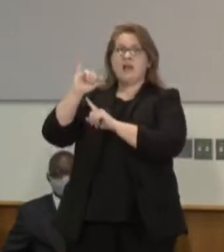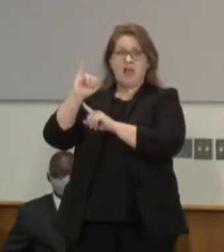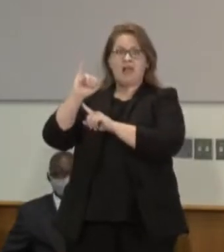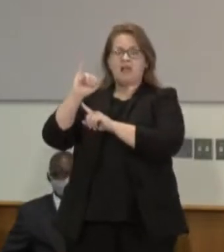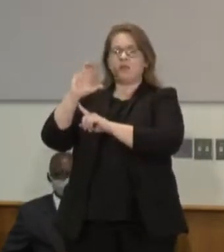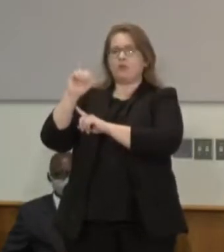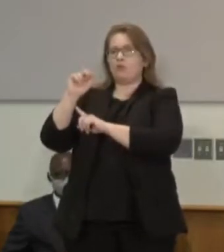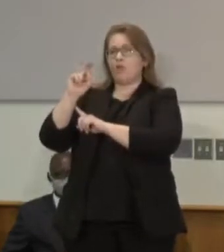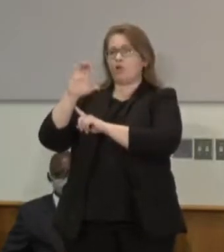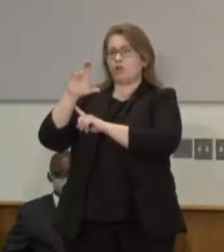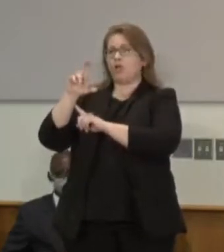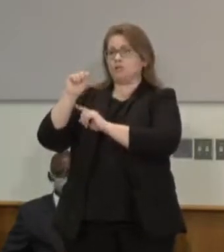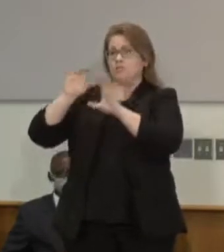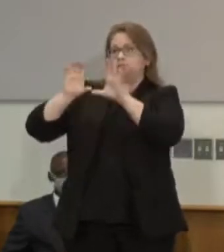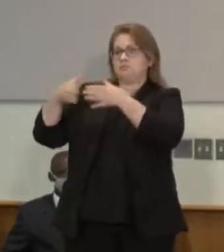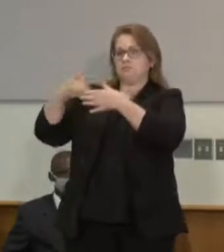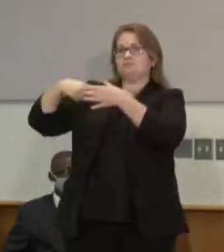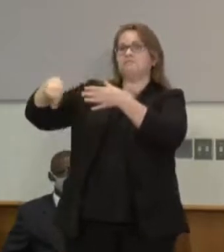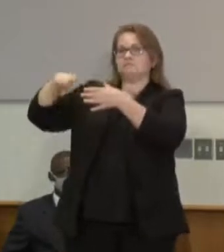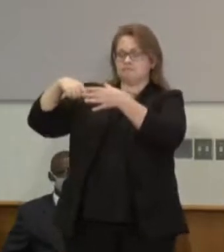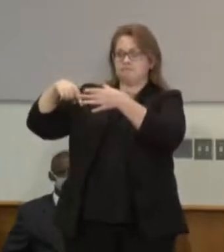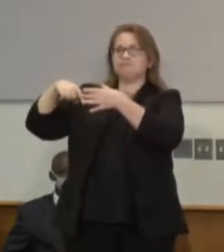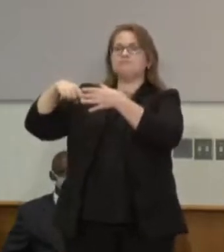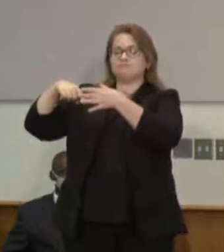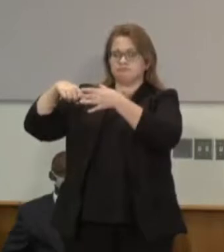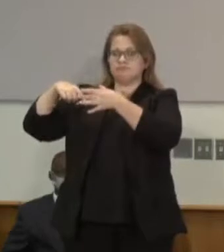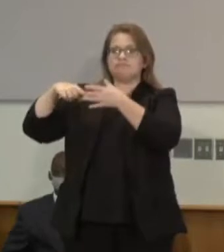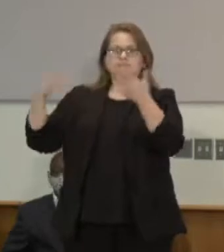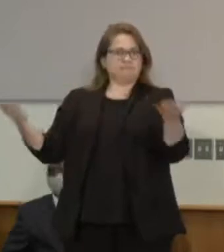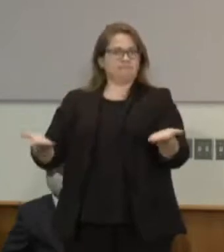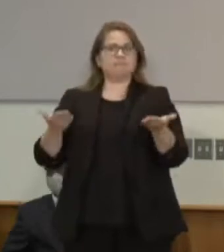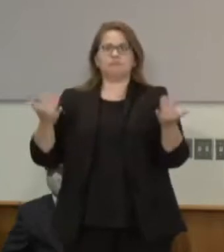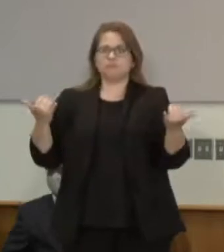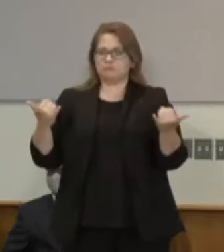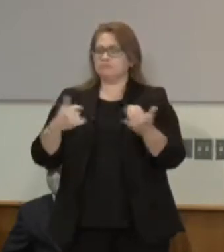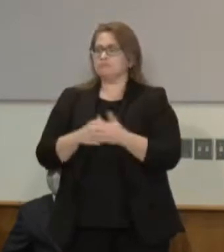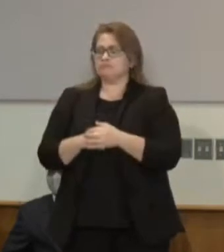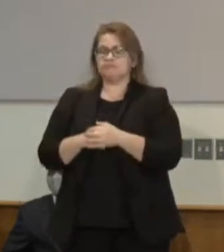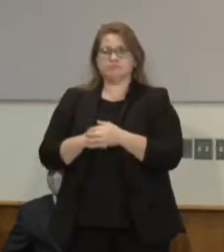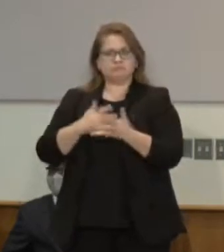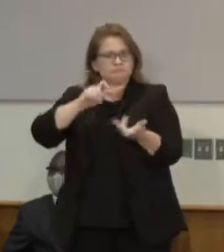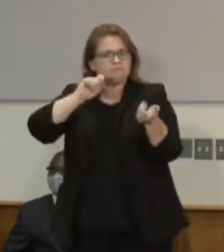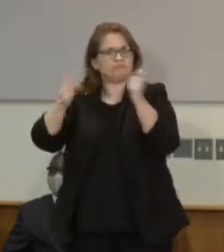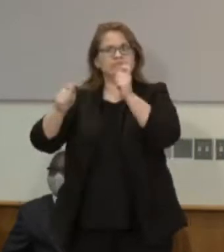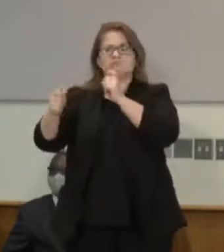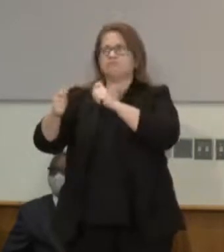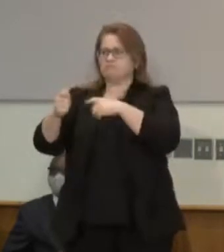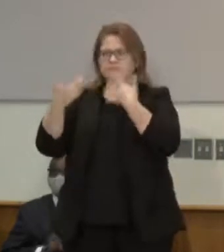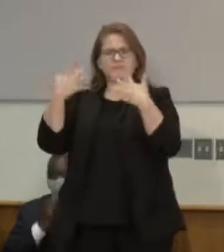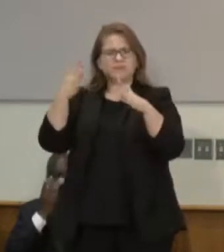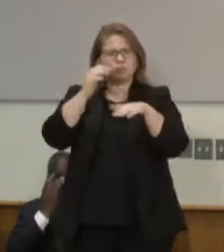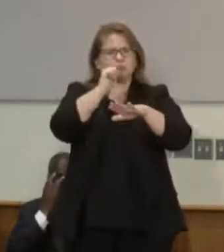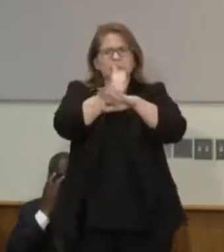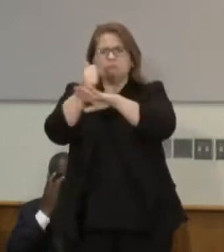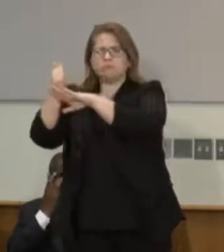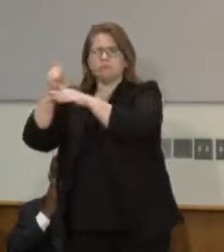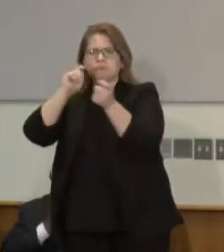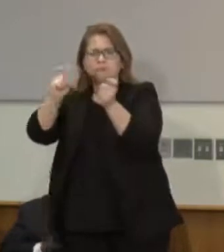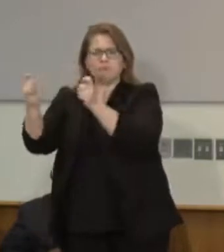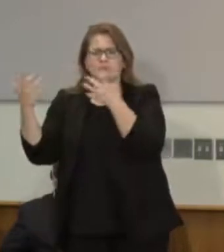have been thought out. These reforms have been implemented in other places, and the data shows that they work.